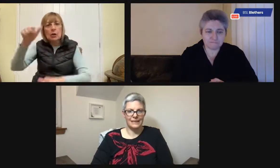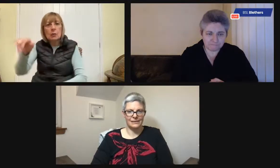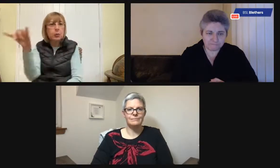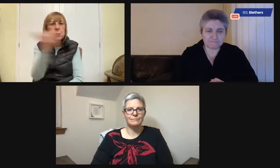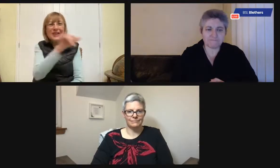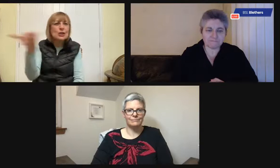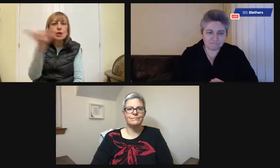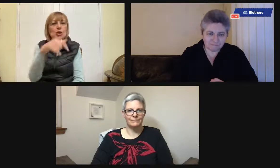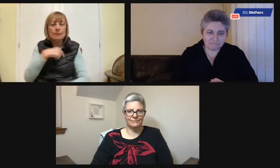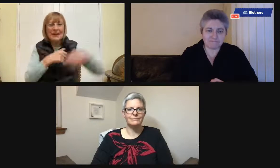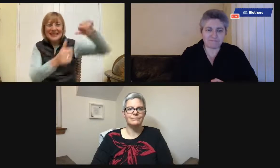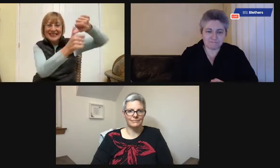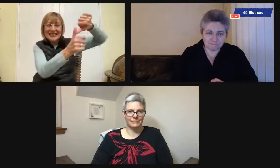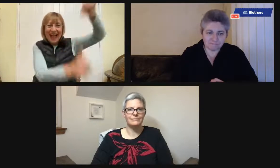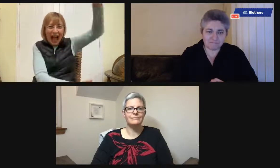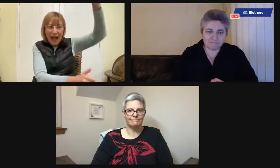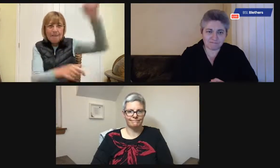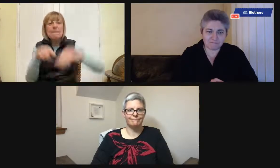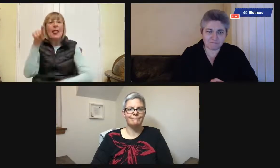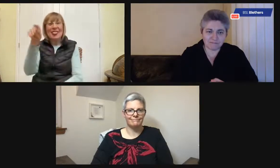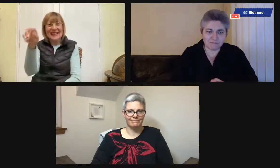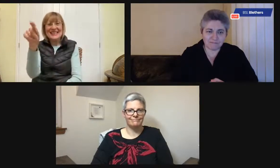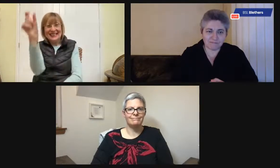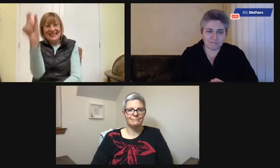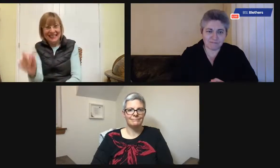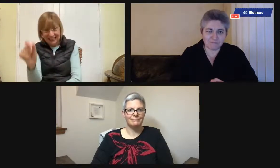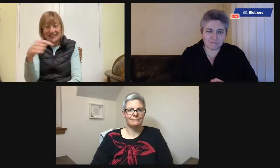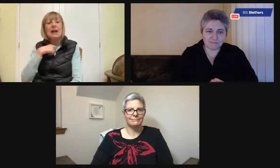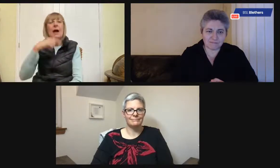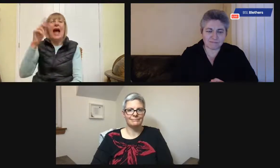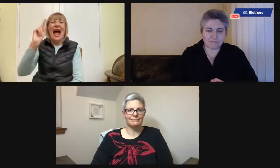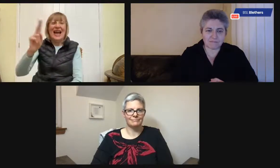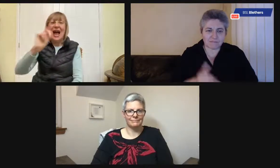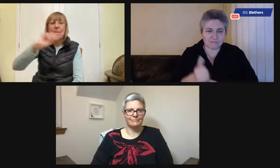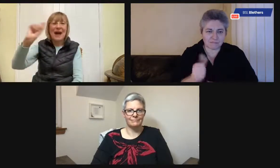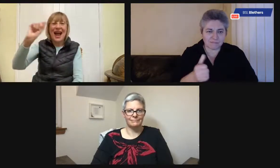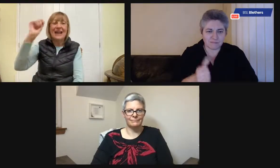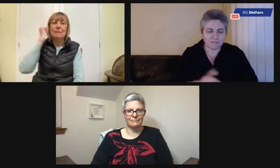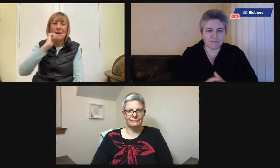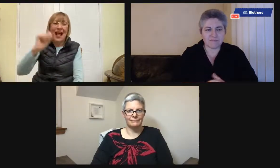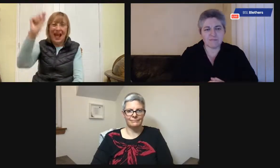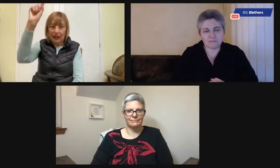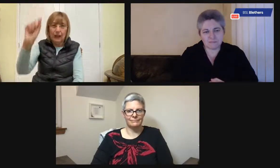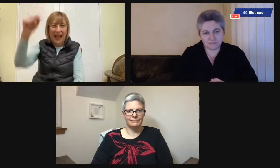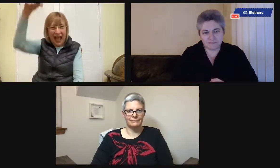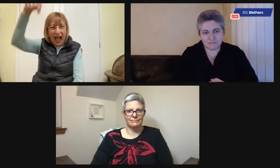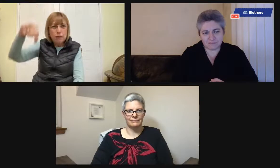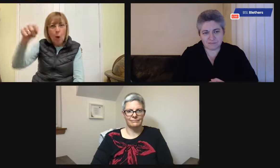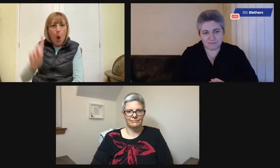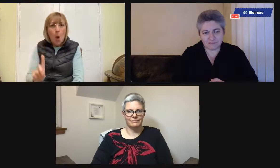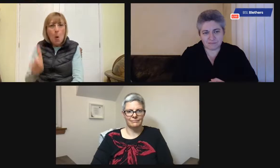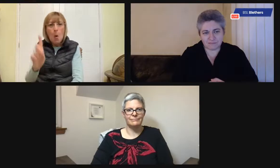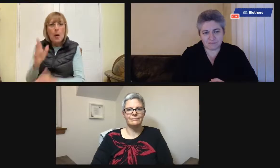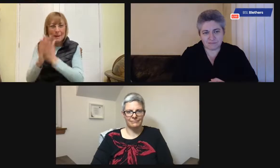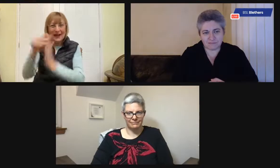Sometimes you get two switches. One does this and one does that. So I would tape over one and put, you know, this,